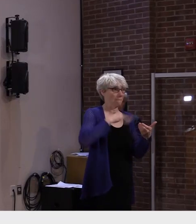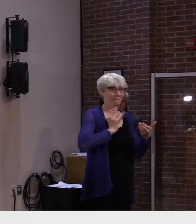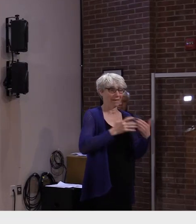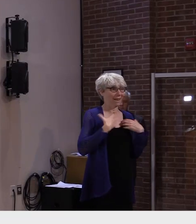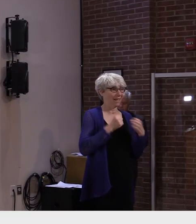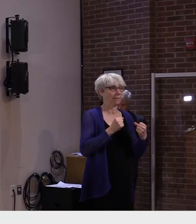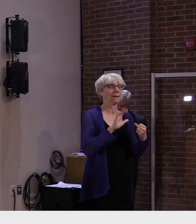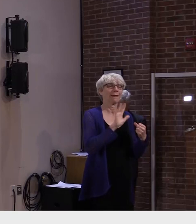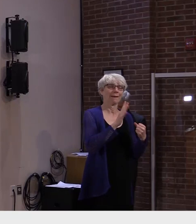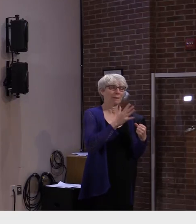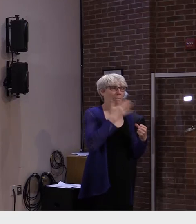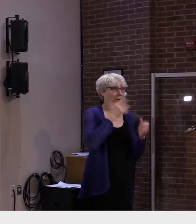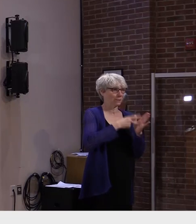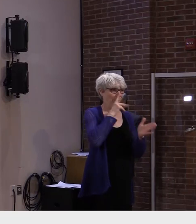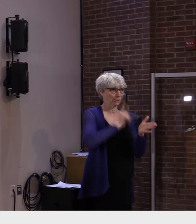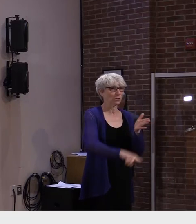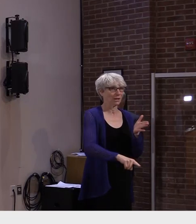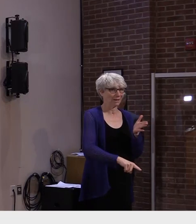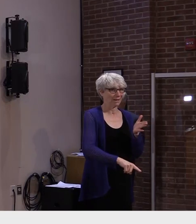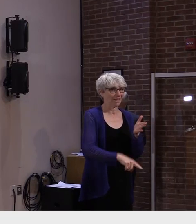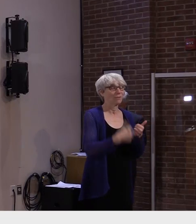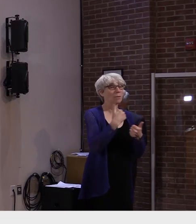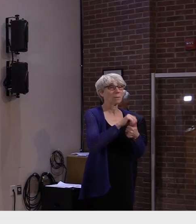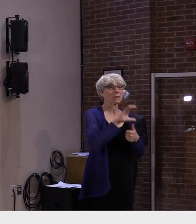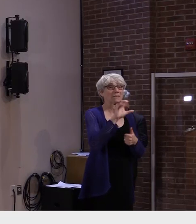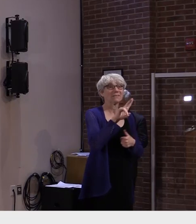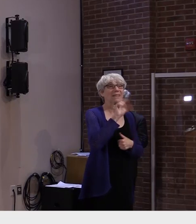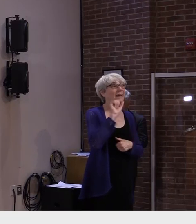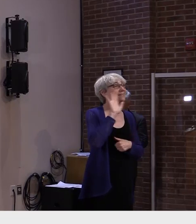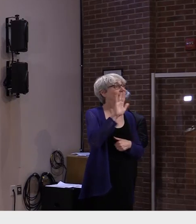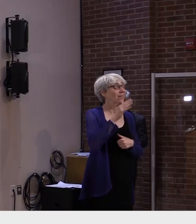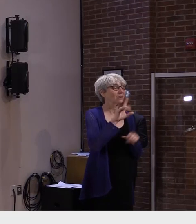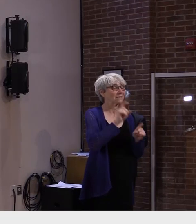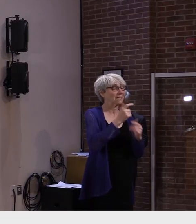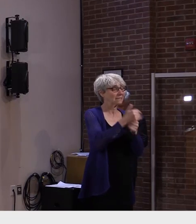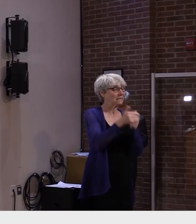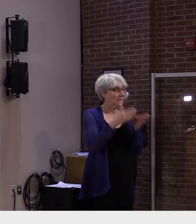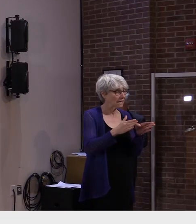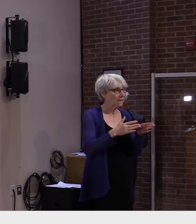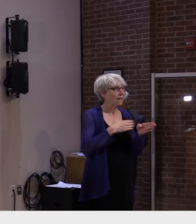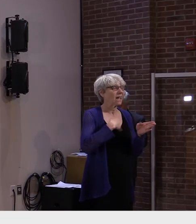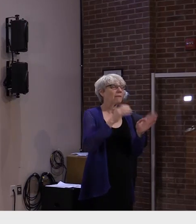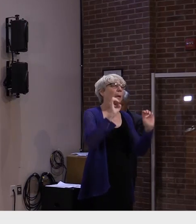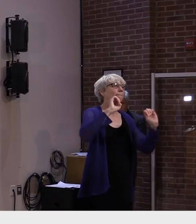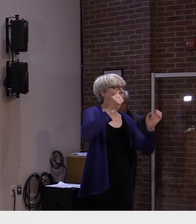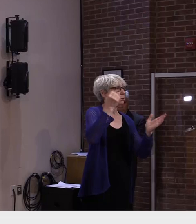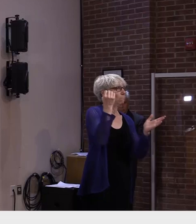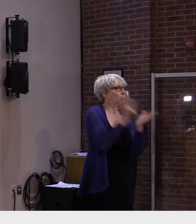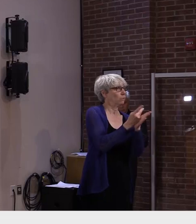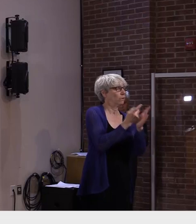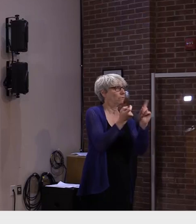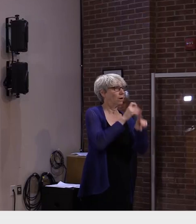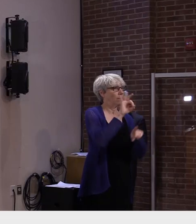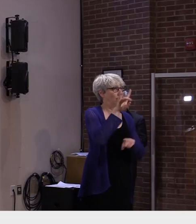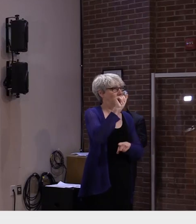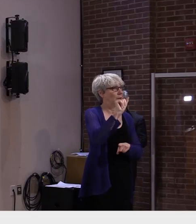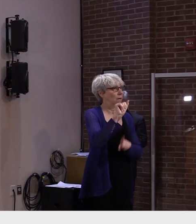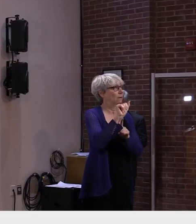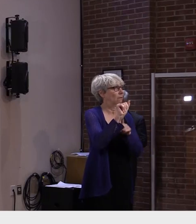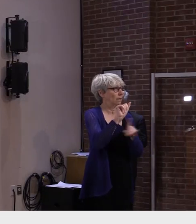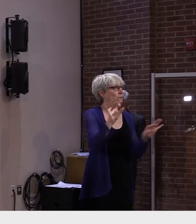But keep in mind, the ones that they're selling at CVS have received emergency use authorizations, so that's important.